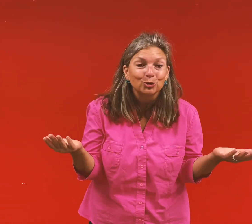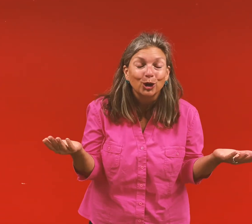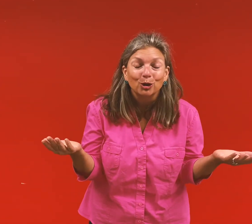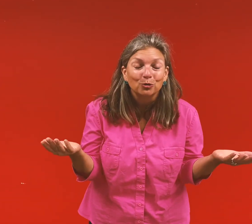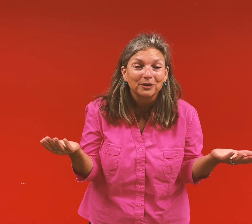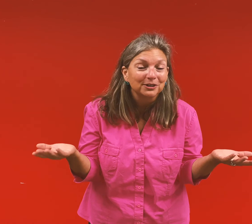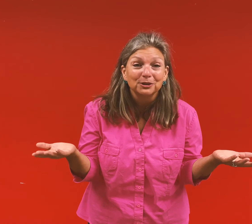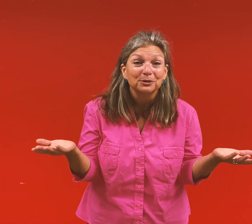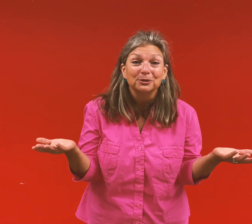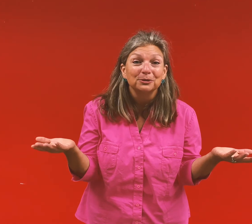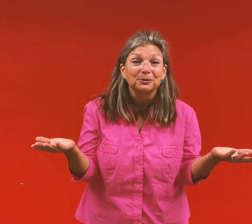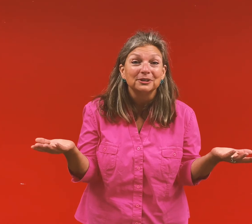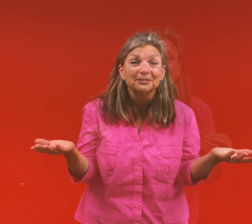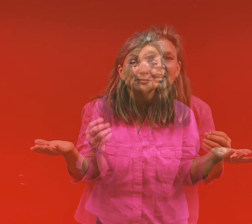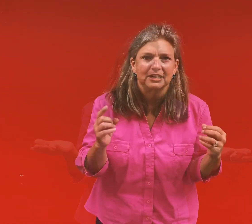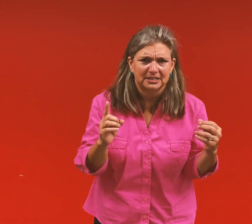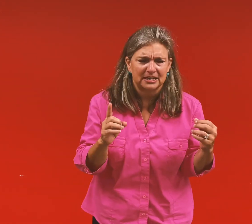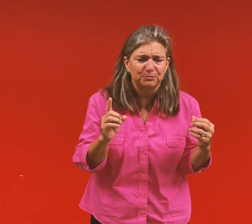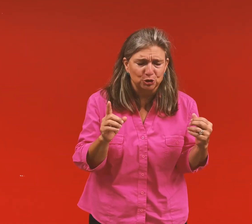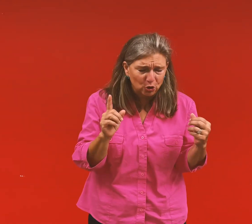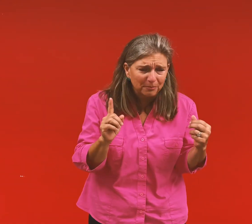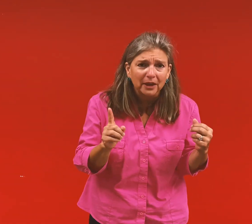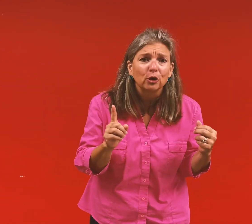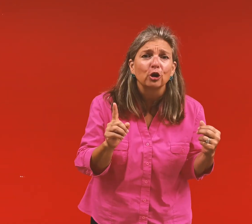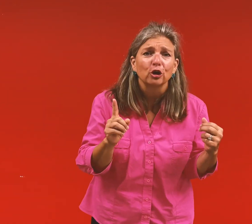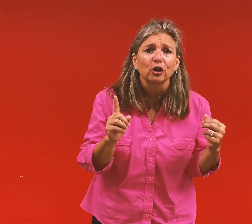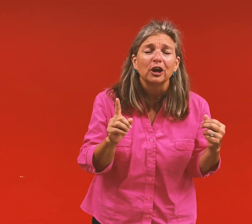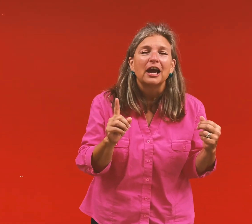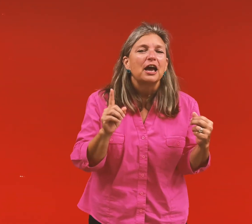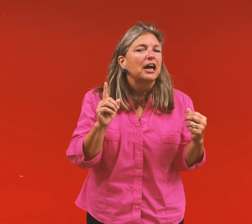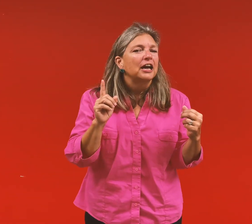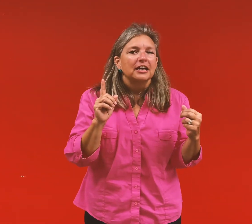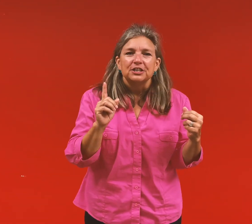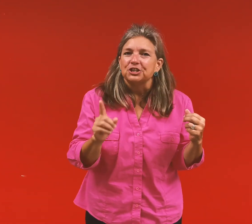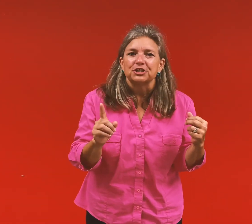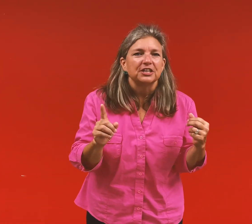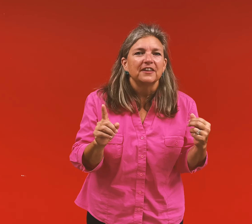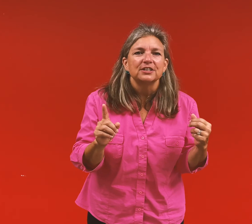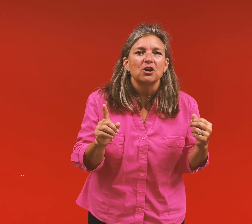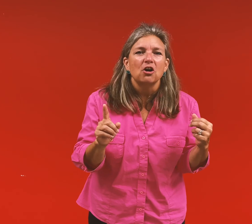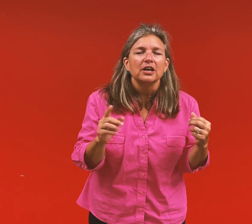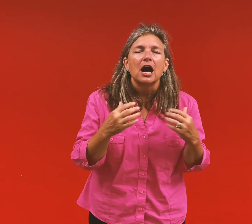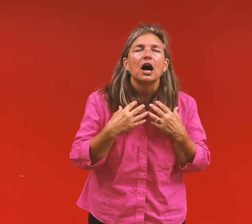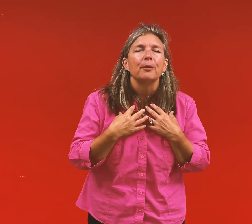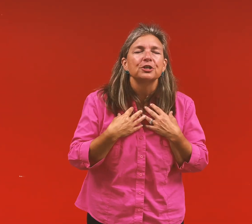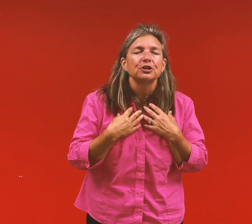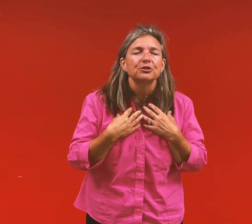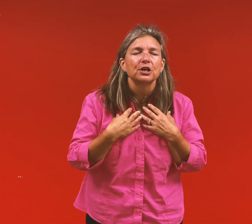know but you. Except your mother. Just sing that song. Hum it to yourself.